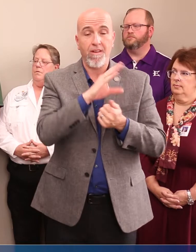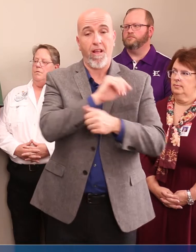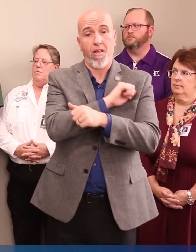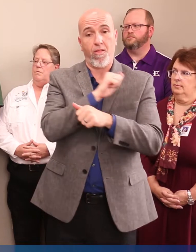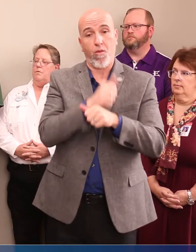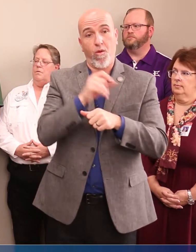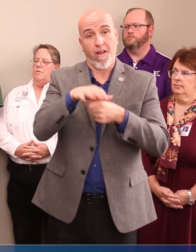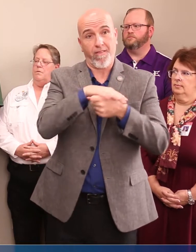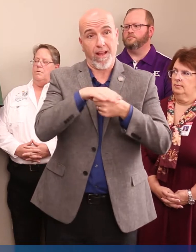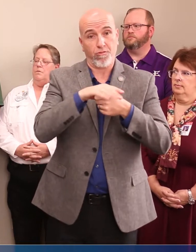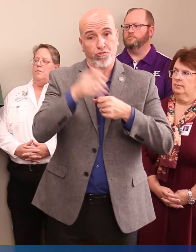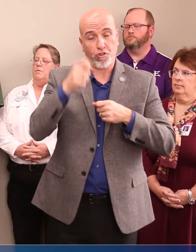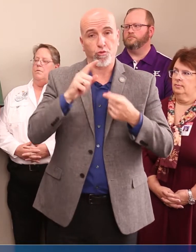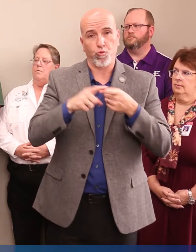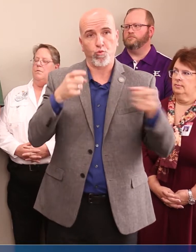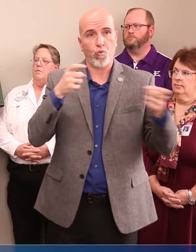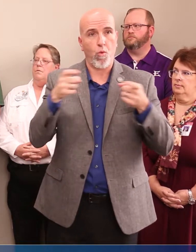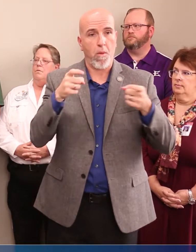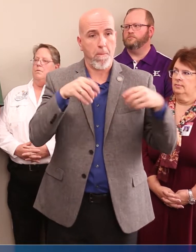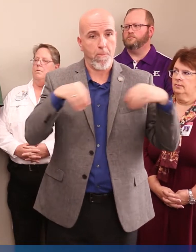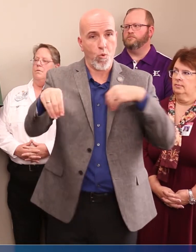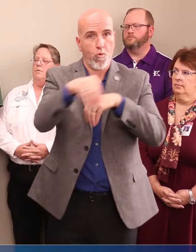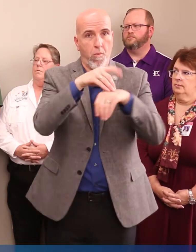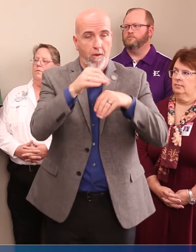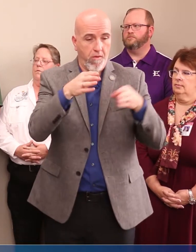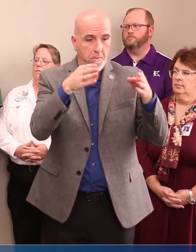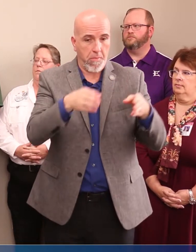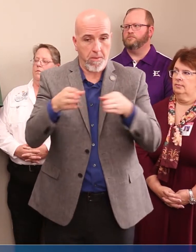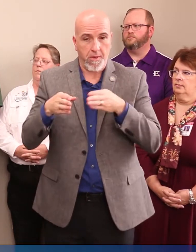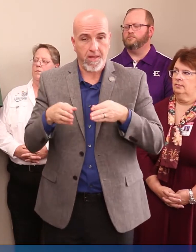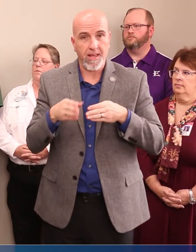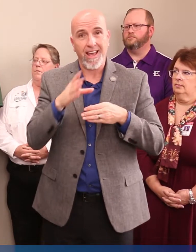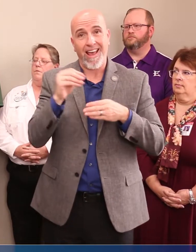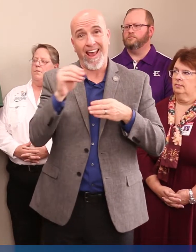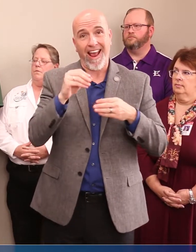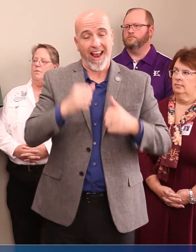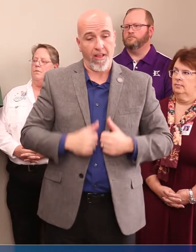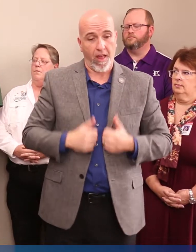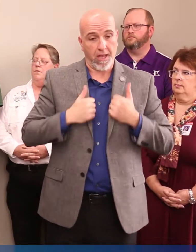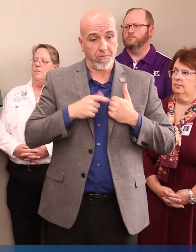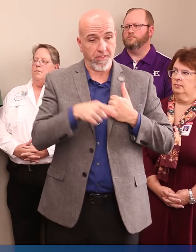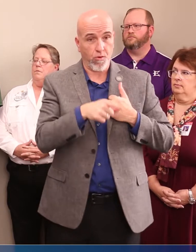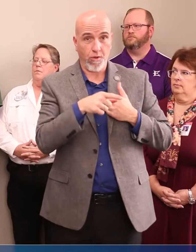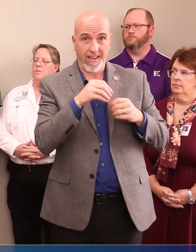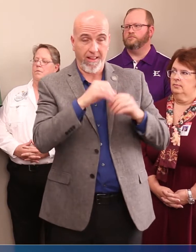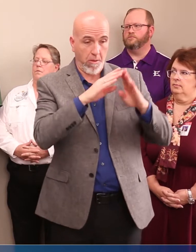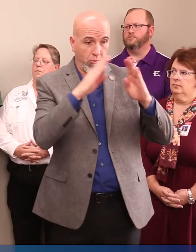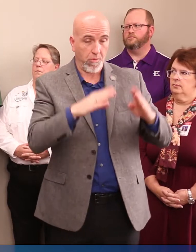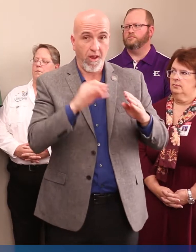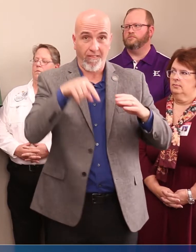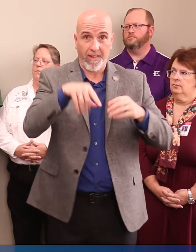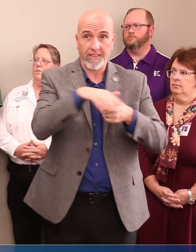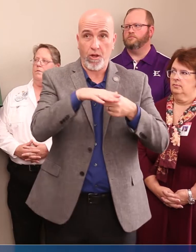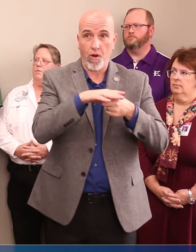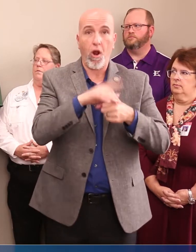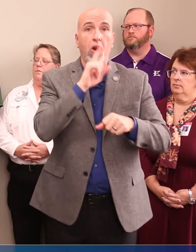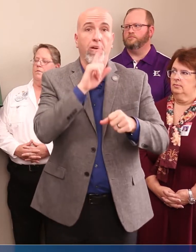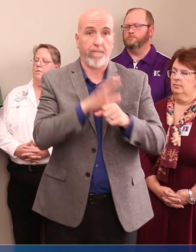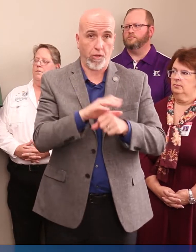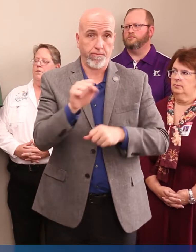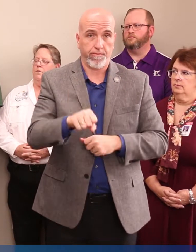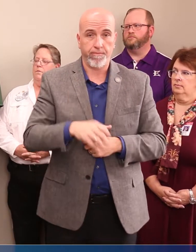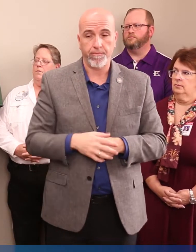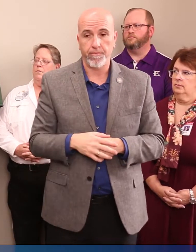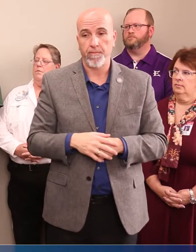the authority of the county judge to control the movement of the persons and the occupants of the premises of this area are hereby confirmed.